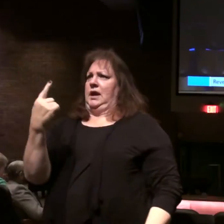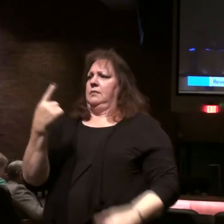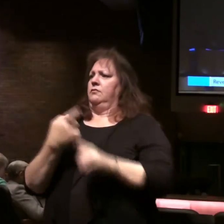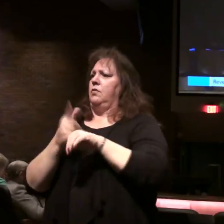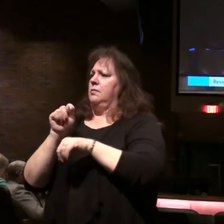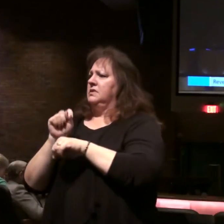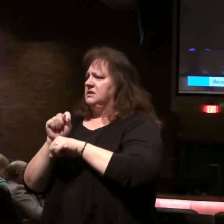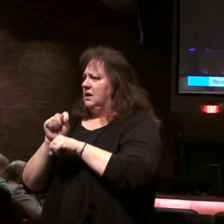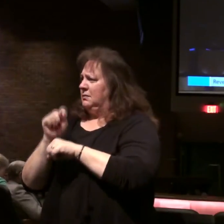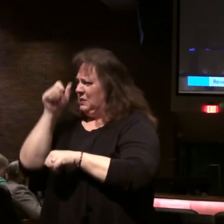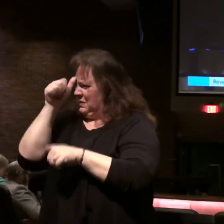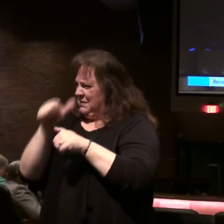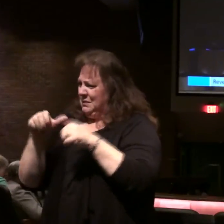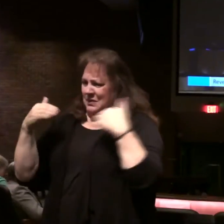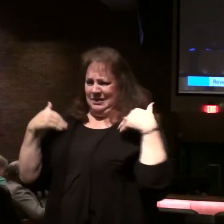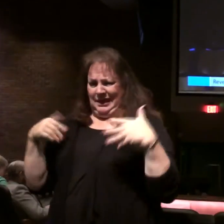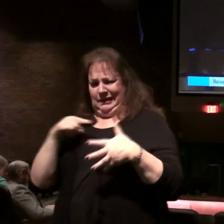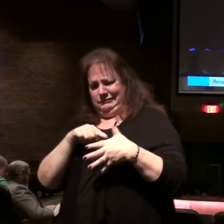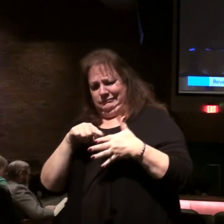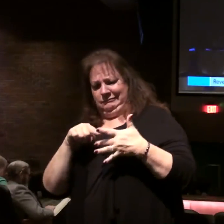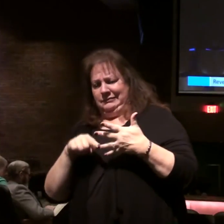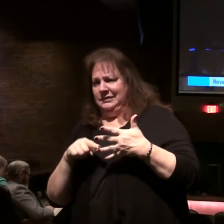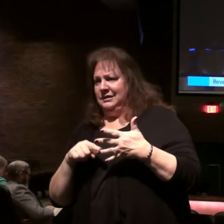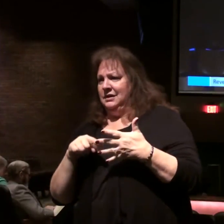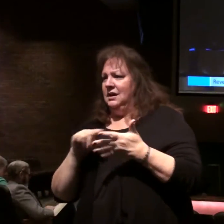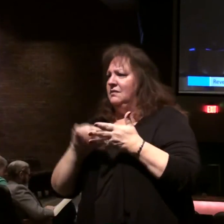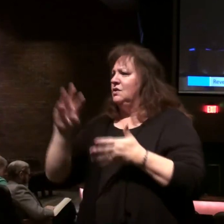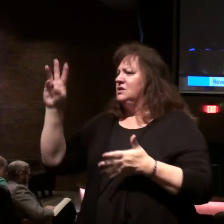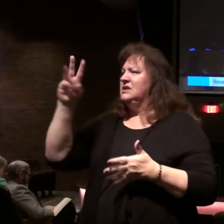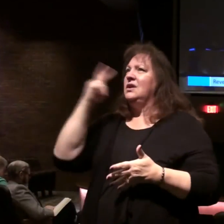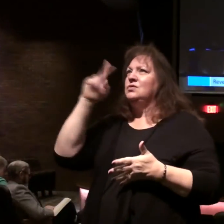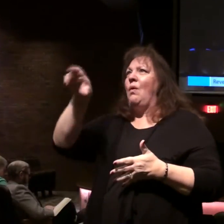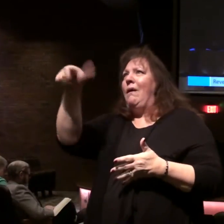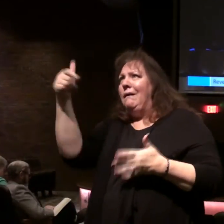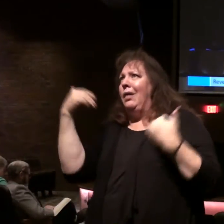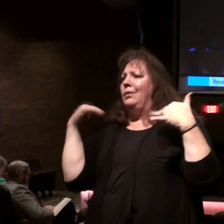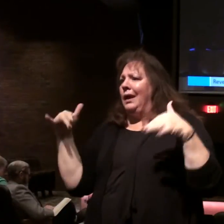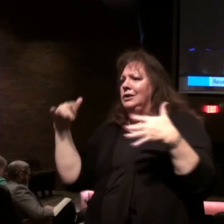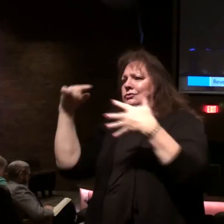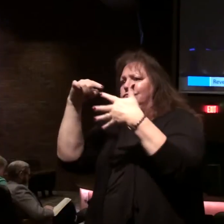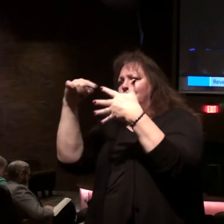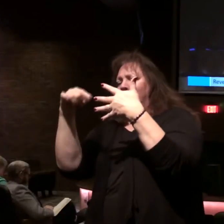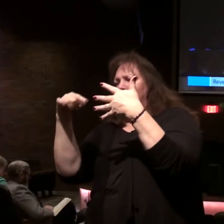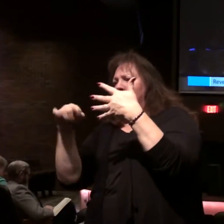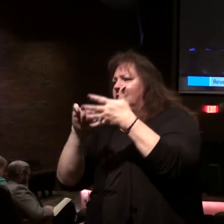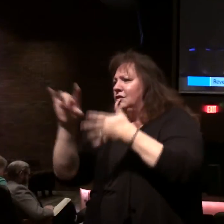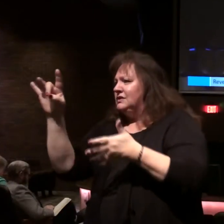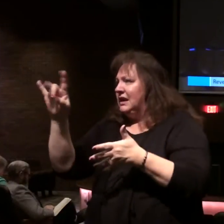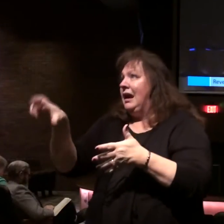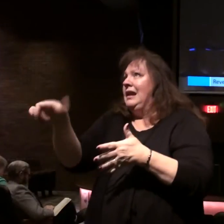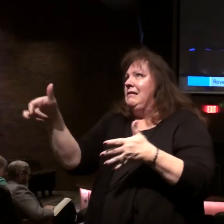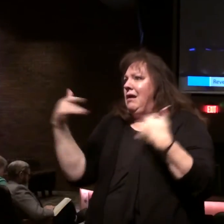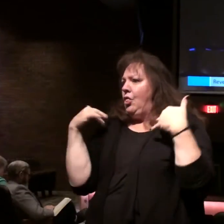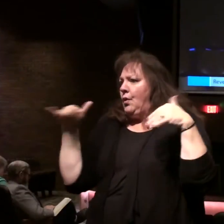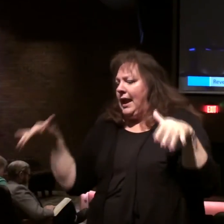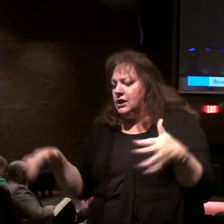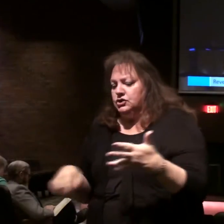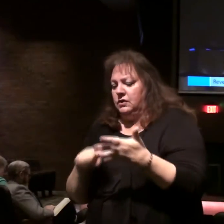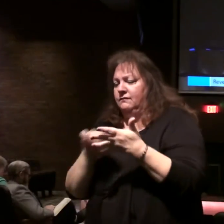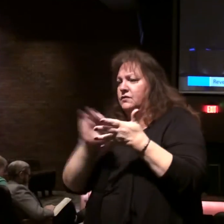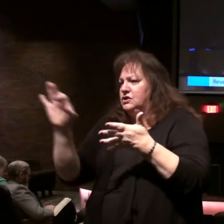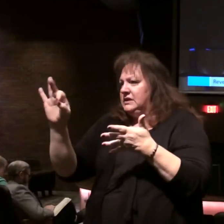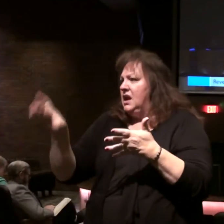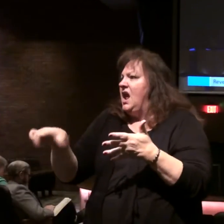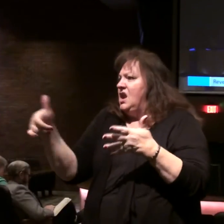Remember we had this series of angels going back up to verse 6. I saw another angel. Verse 8 and another angel. Verse